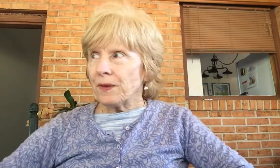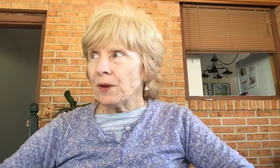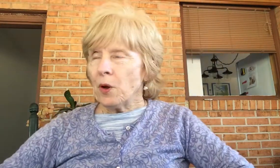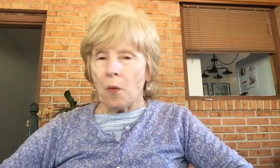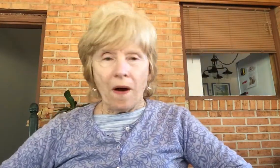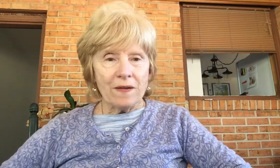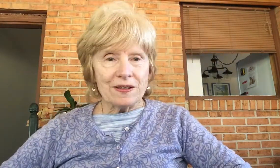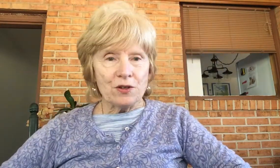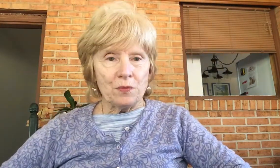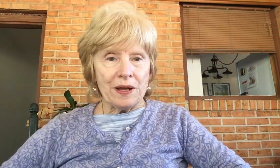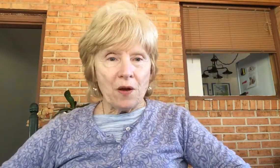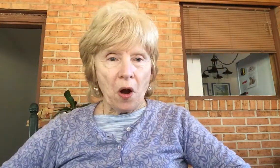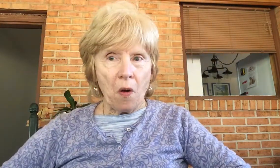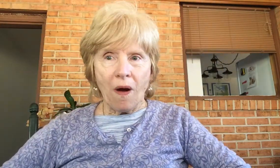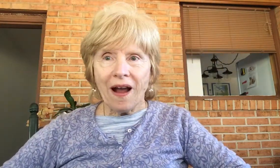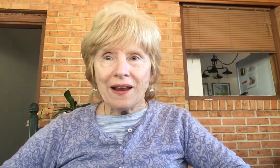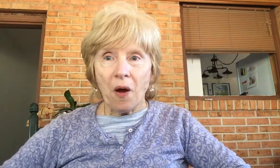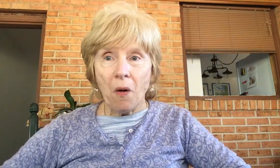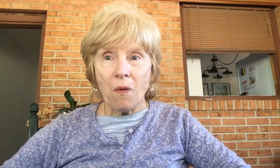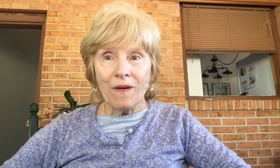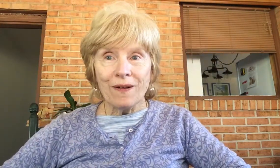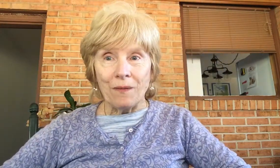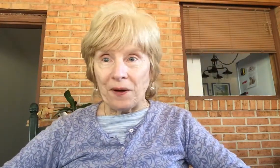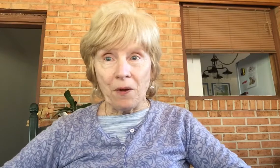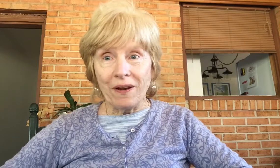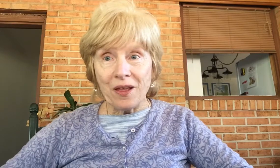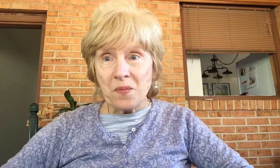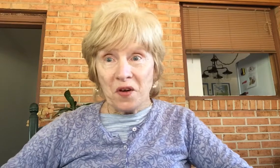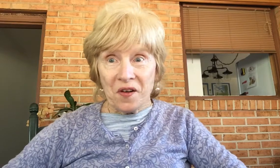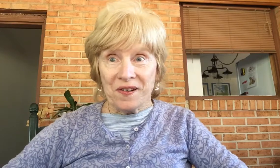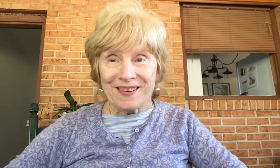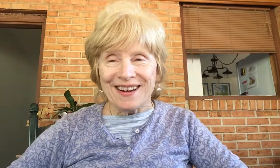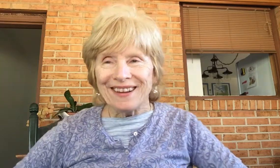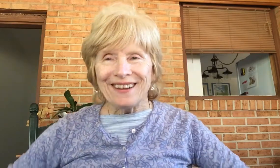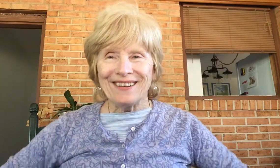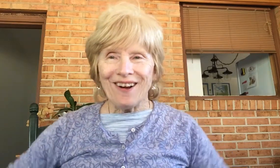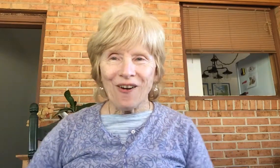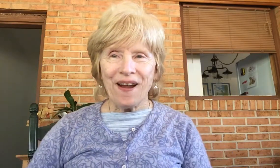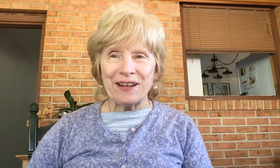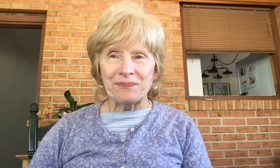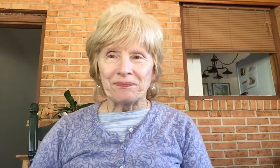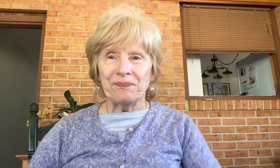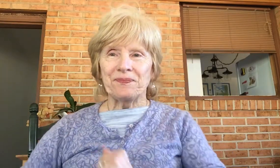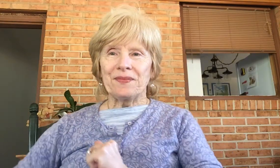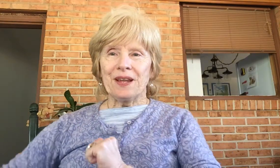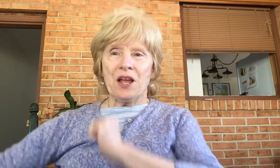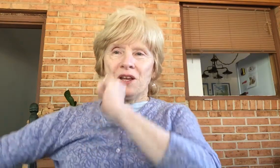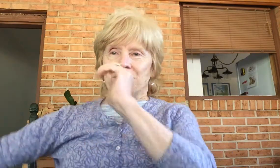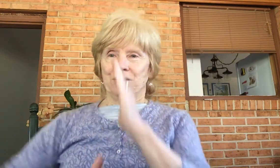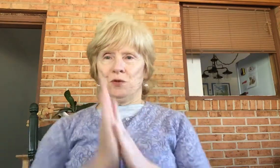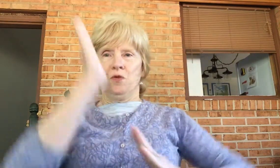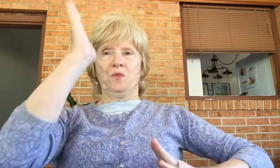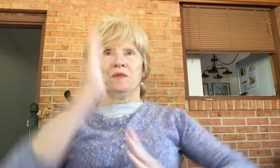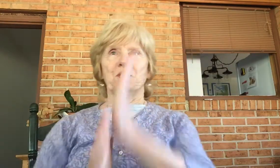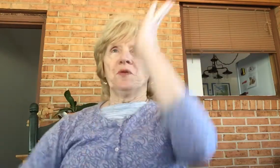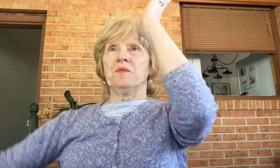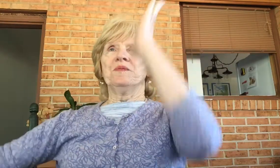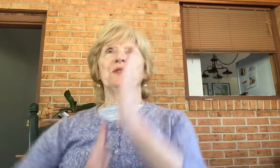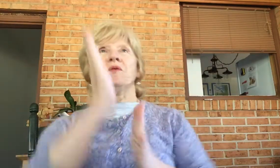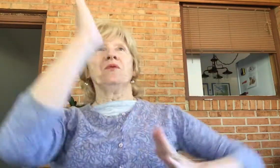Where else could we go? I know. Can I go to the moon? All right. Zoom, zoom, zoom,